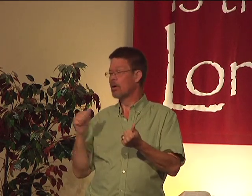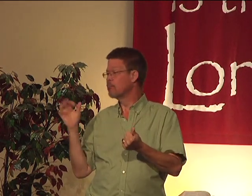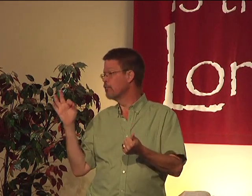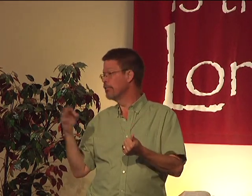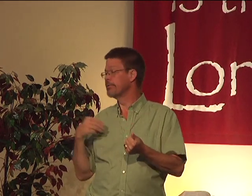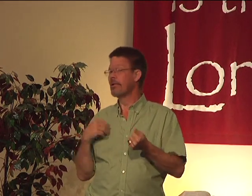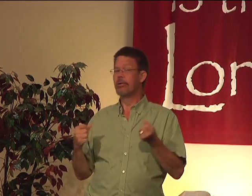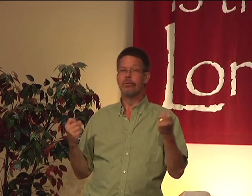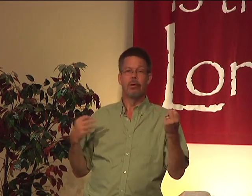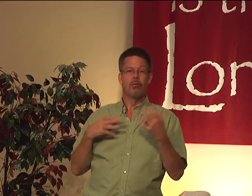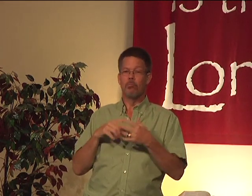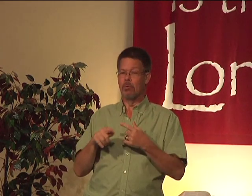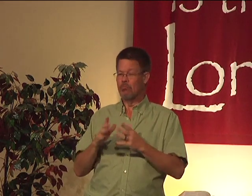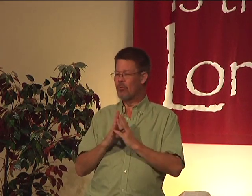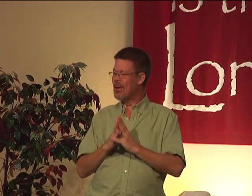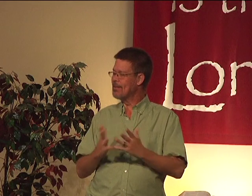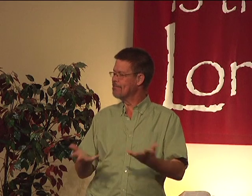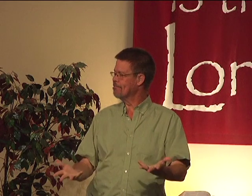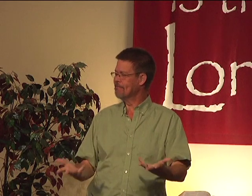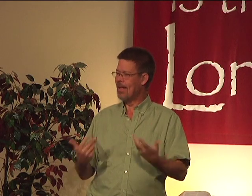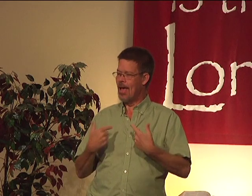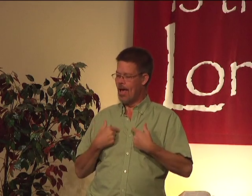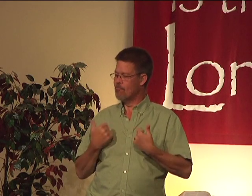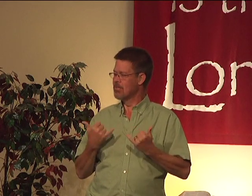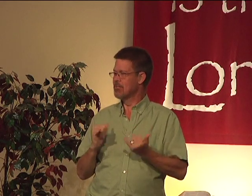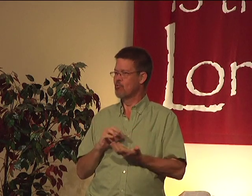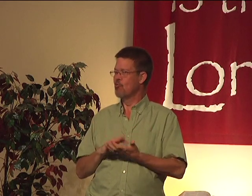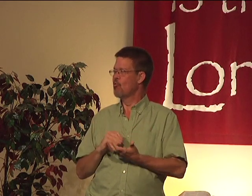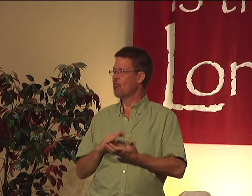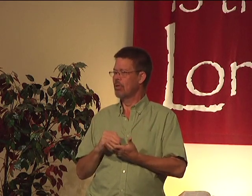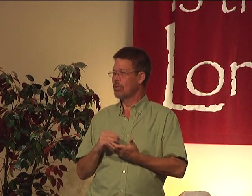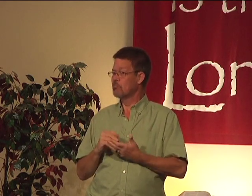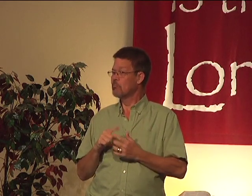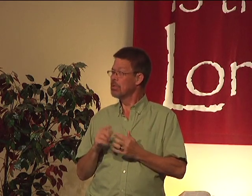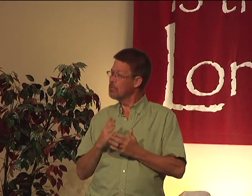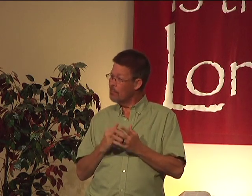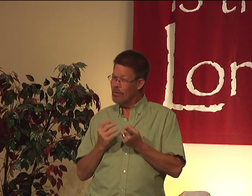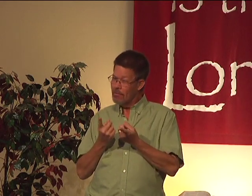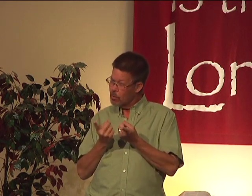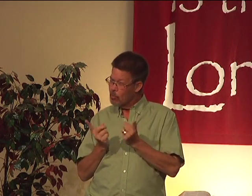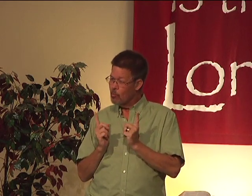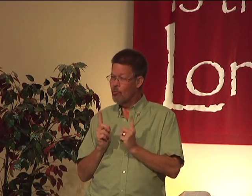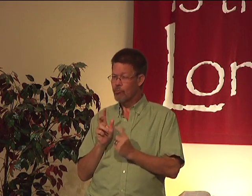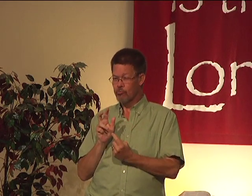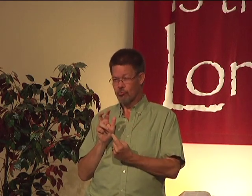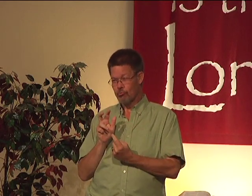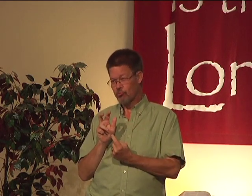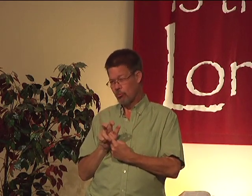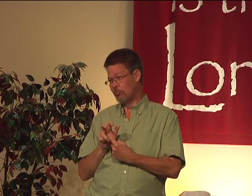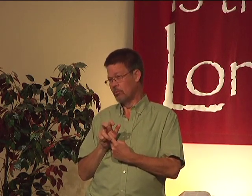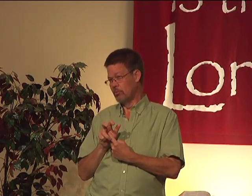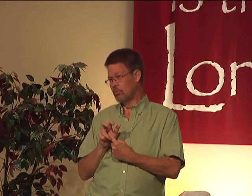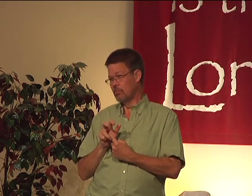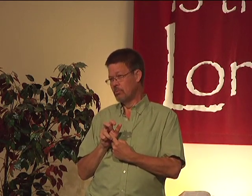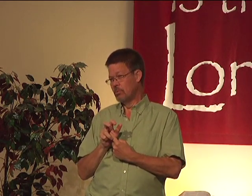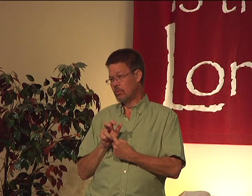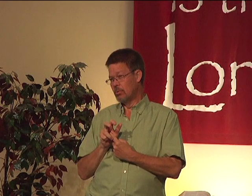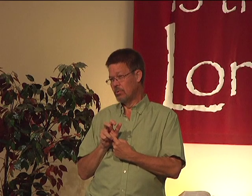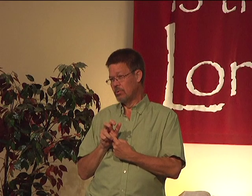I am not. I can preach, I can sign, but I just, I'm still learning. But some of you are champs